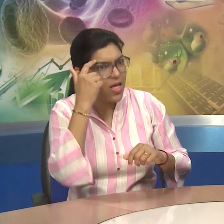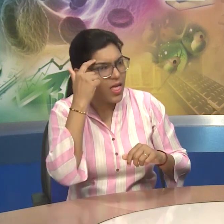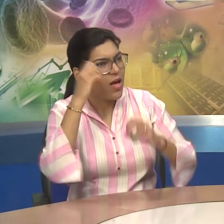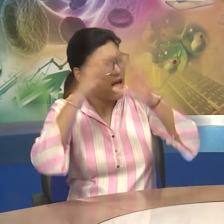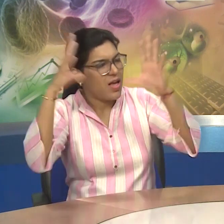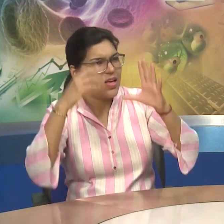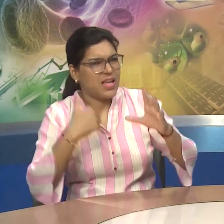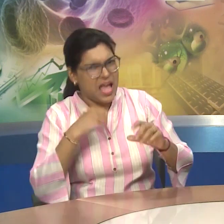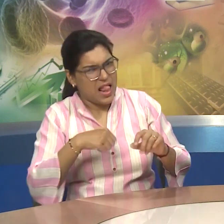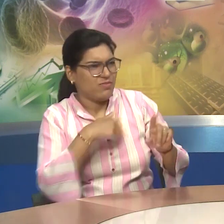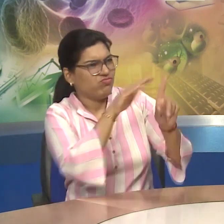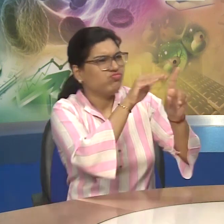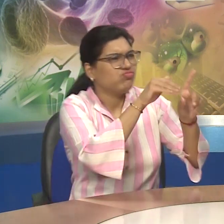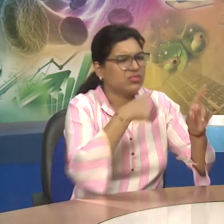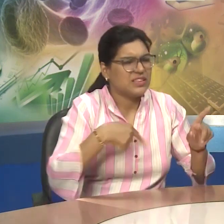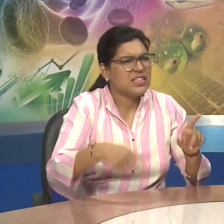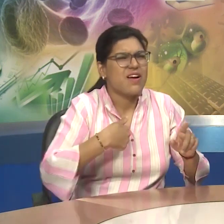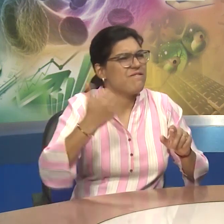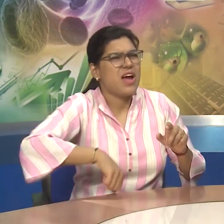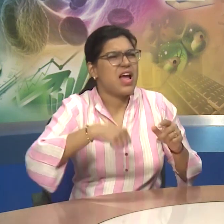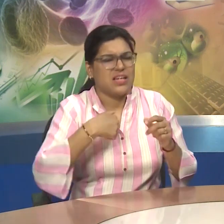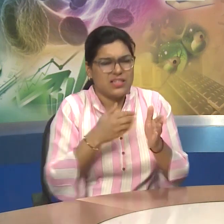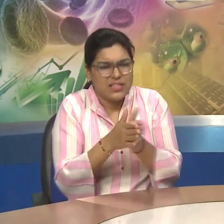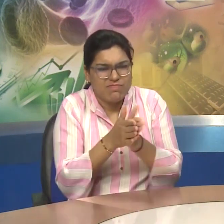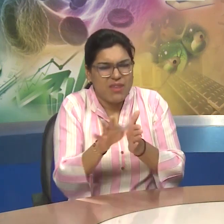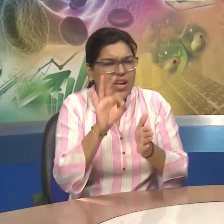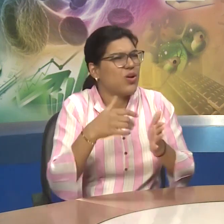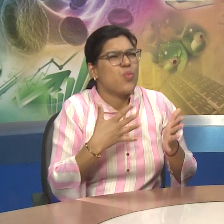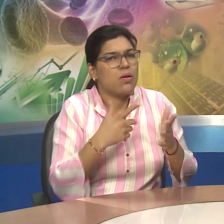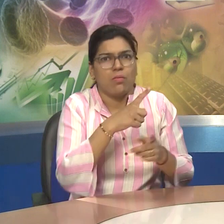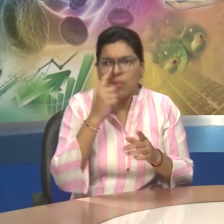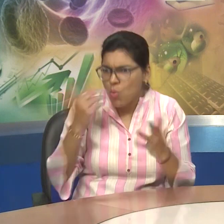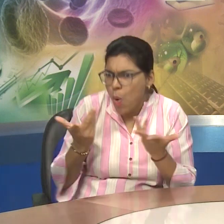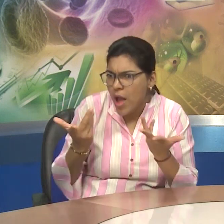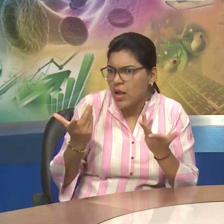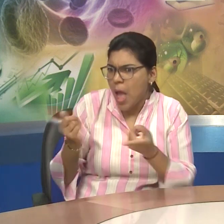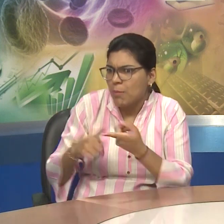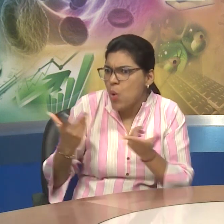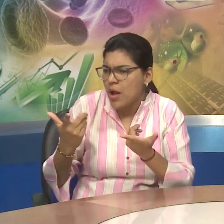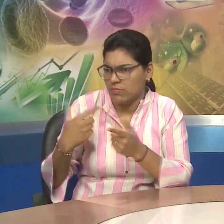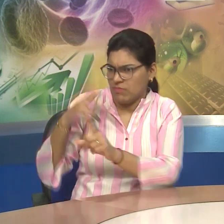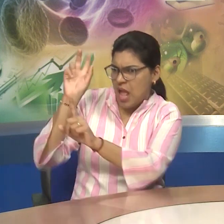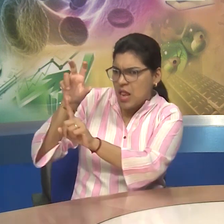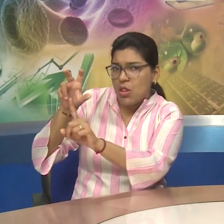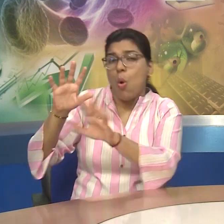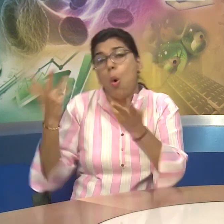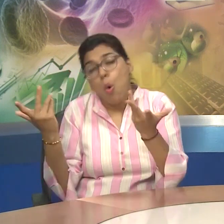To Communicate Communicate With Parents Also